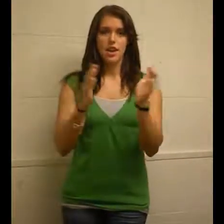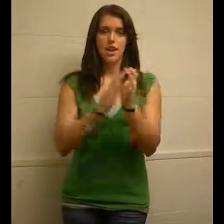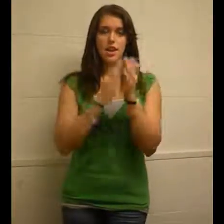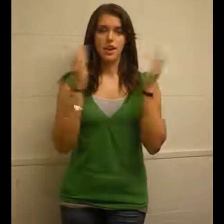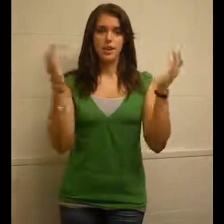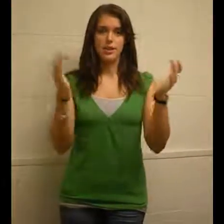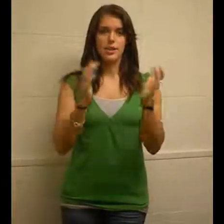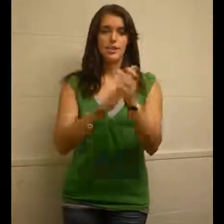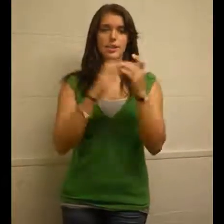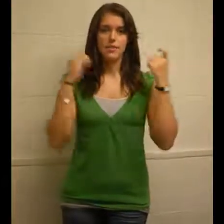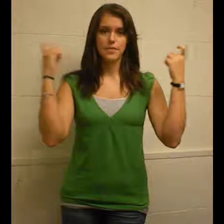Alleluia,